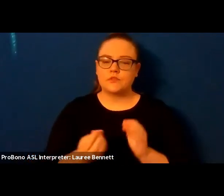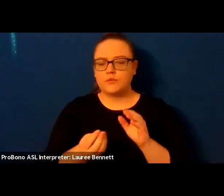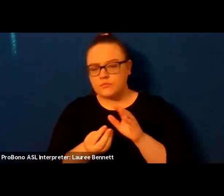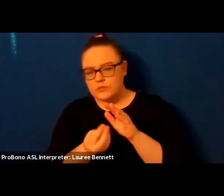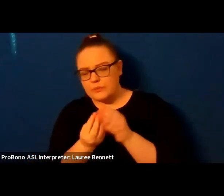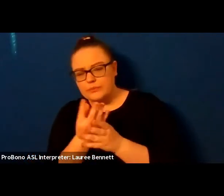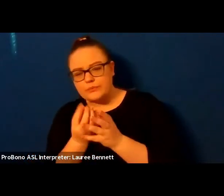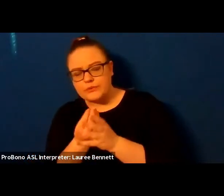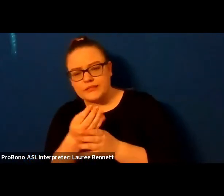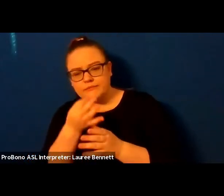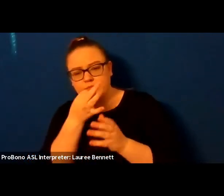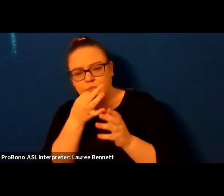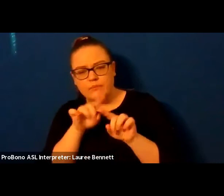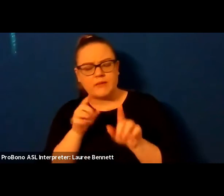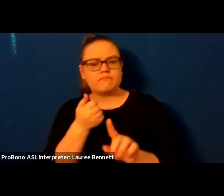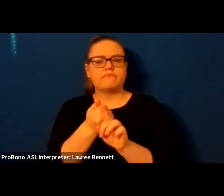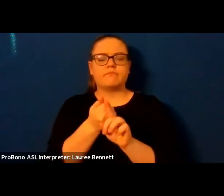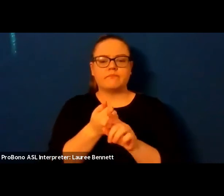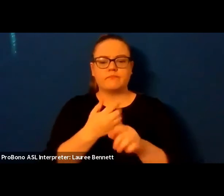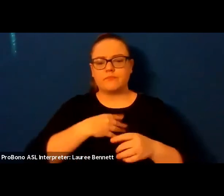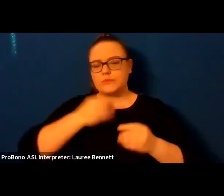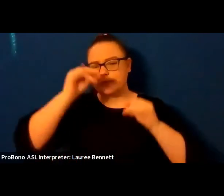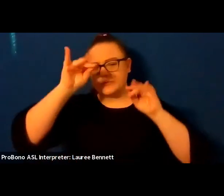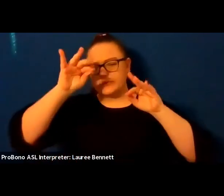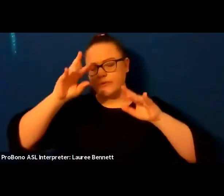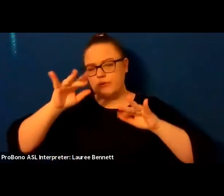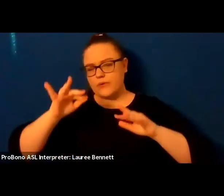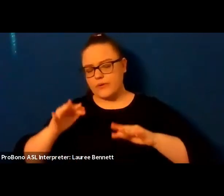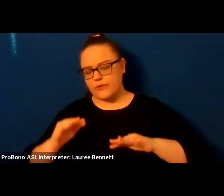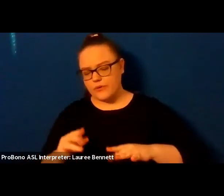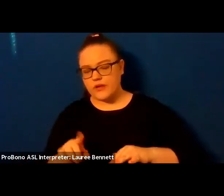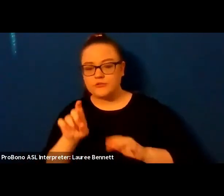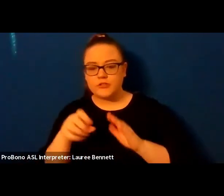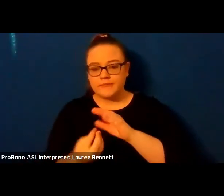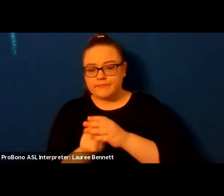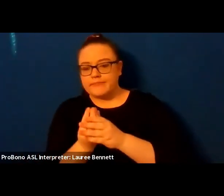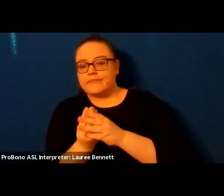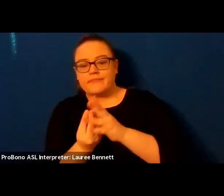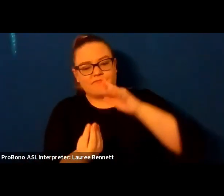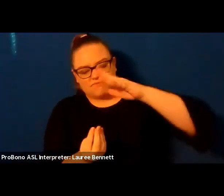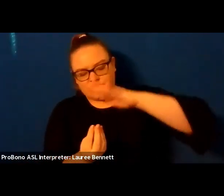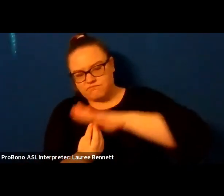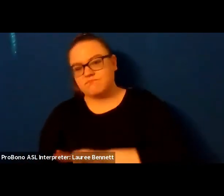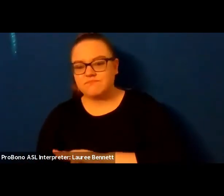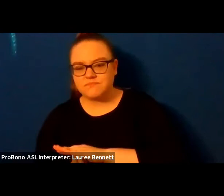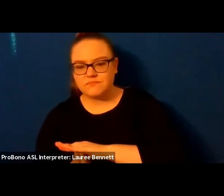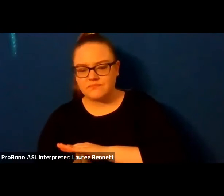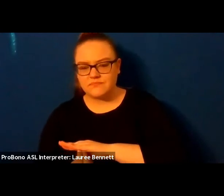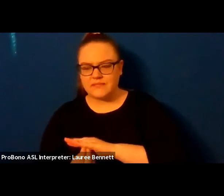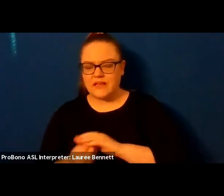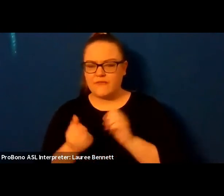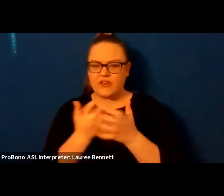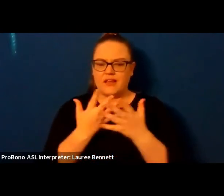unblossomed that waking to a stunted world the clock made loud and slow